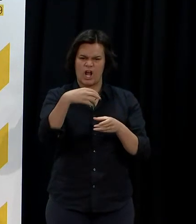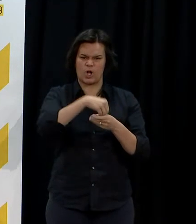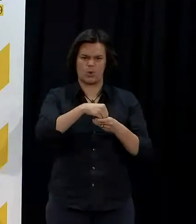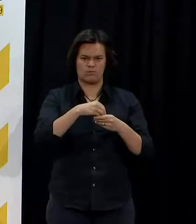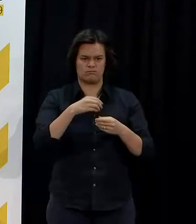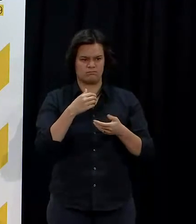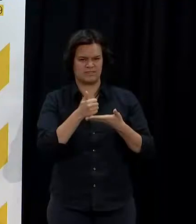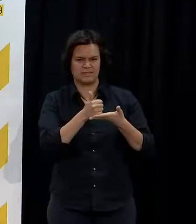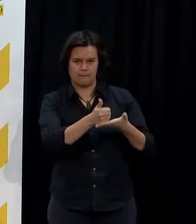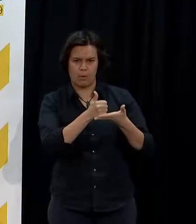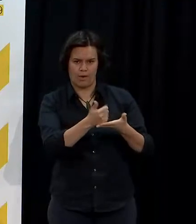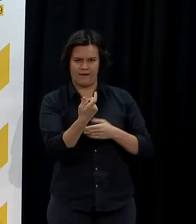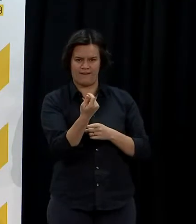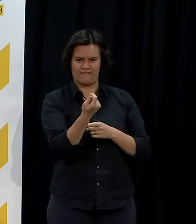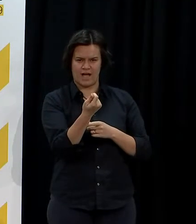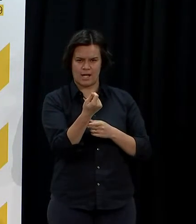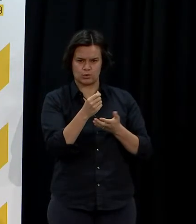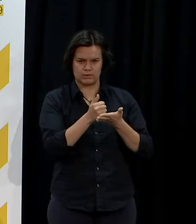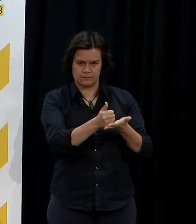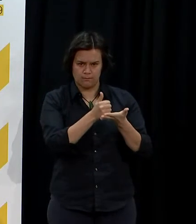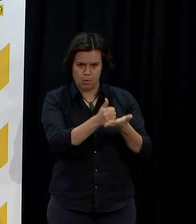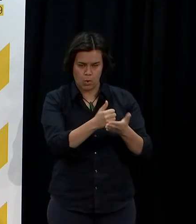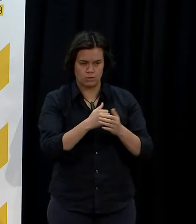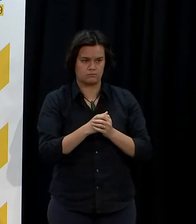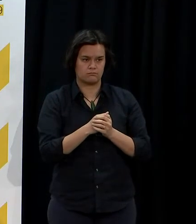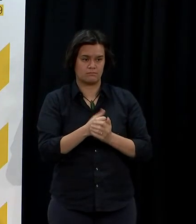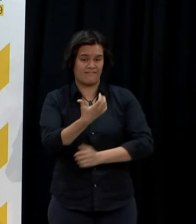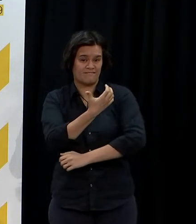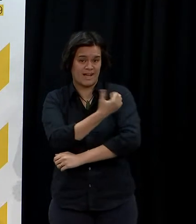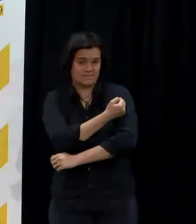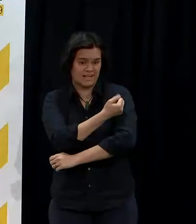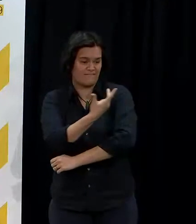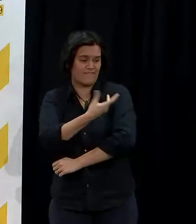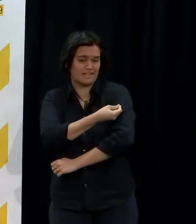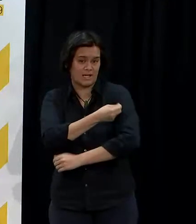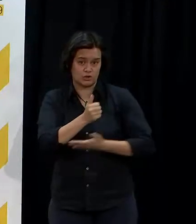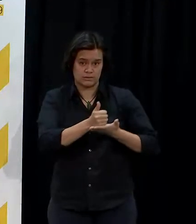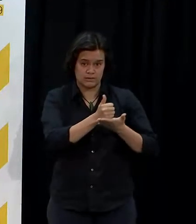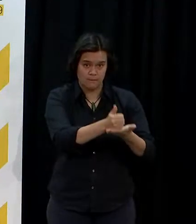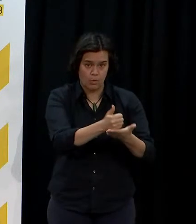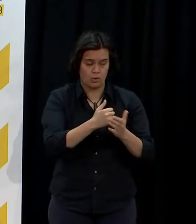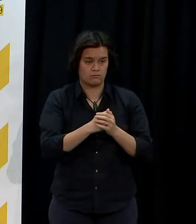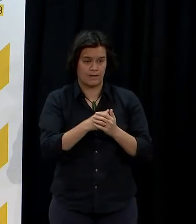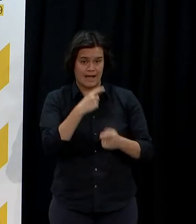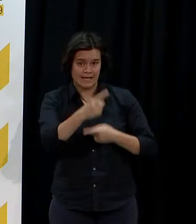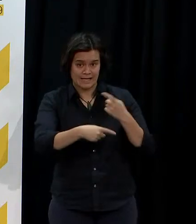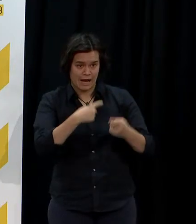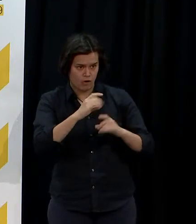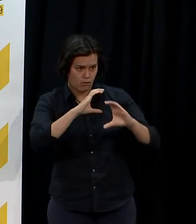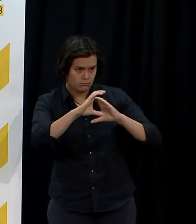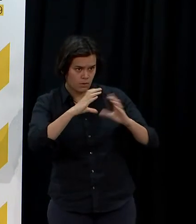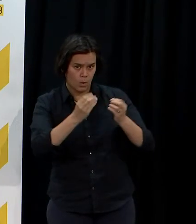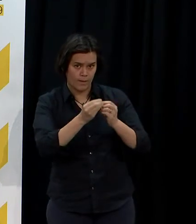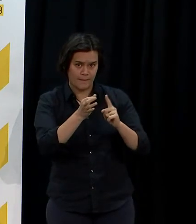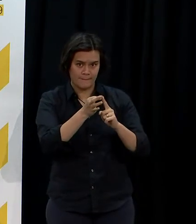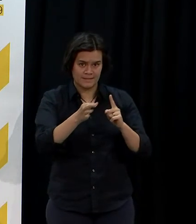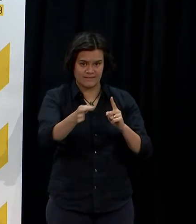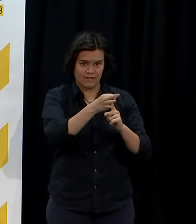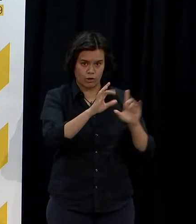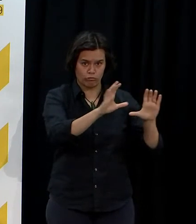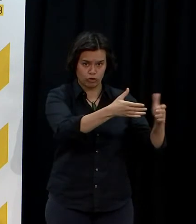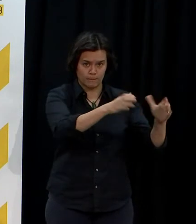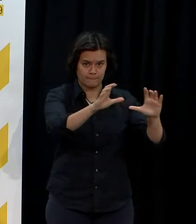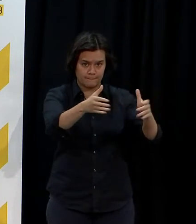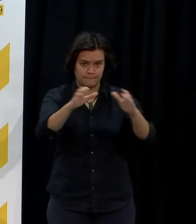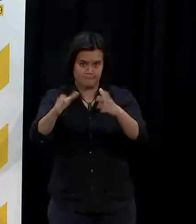scaling up mobile outreach and Pacific community vaccination services and supporting ongoing engagement and communications to specific ethnic groups